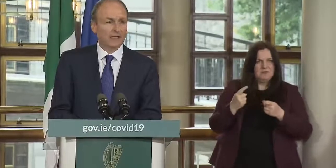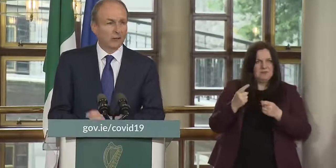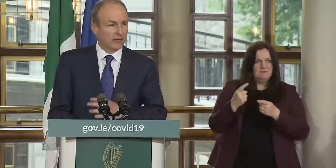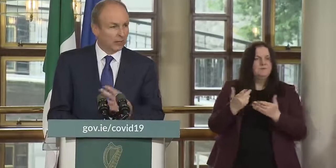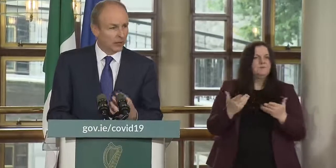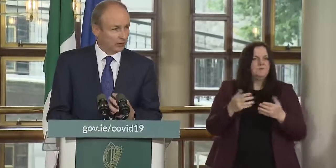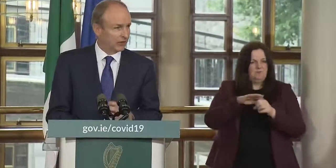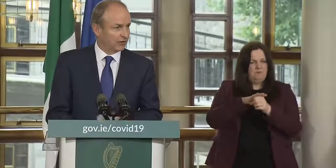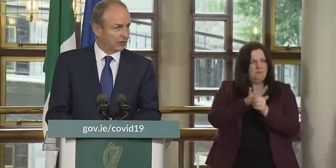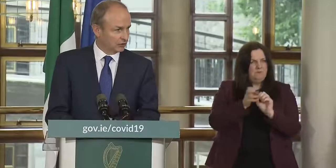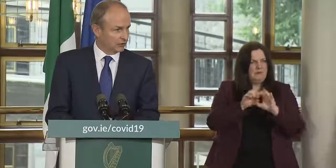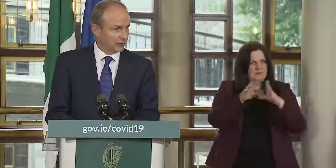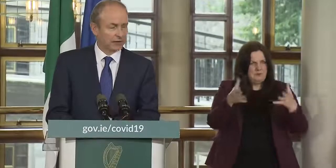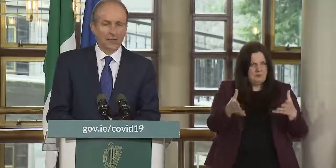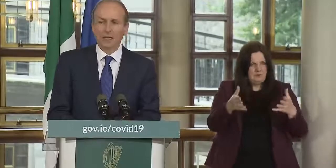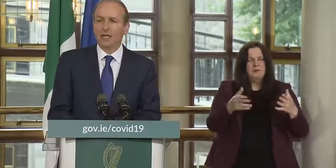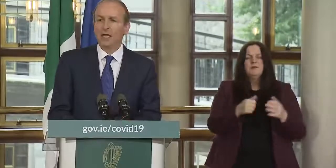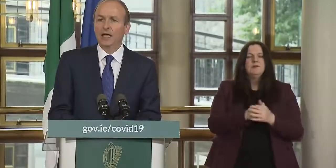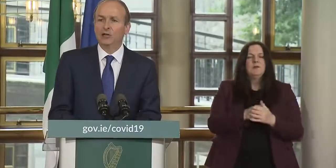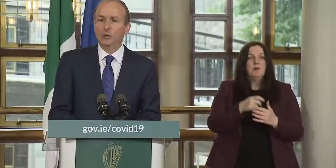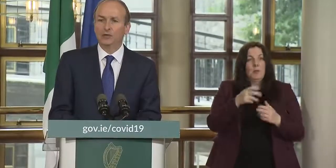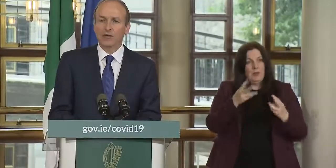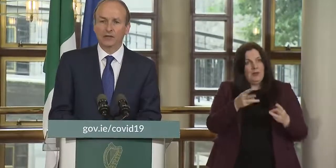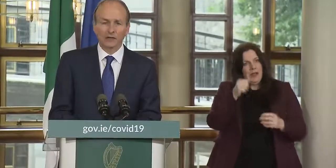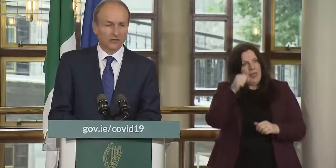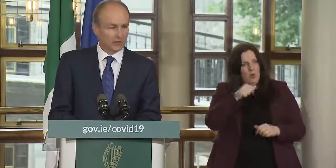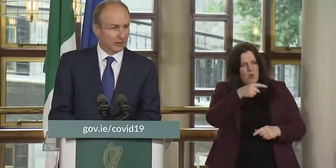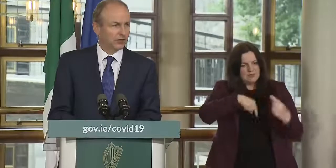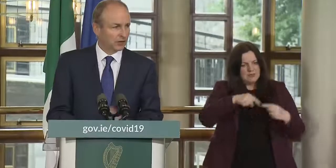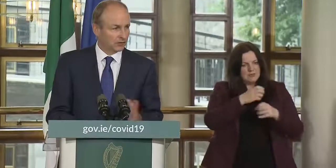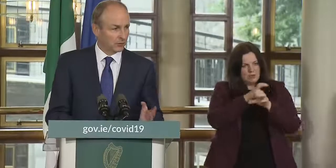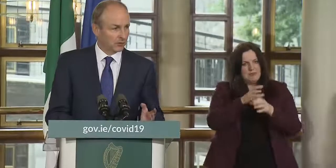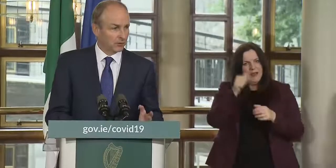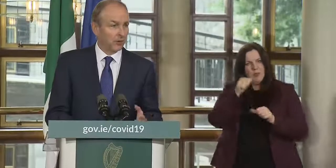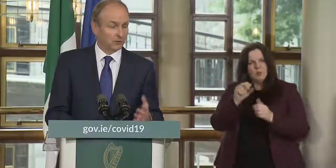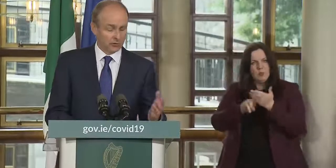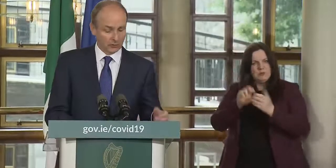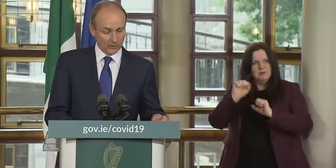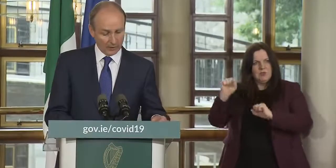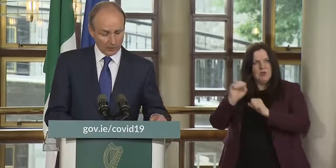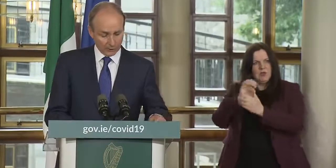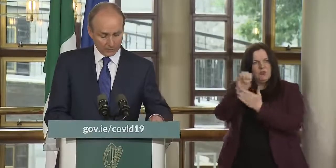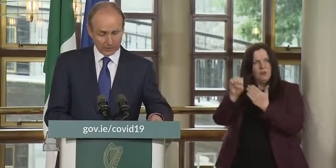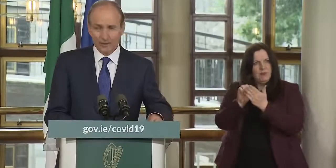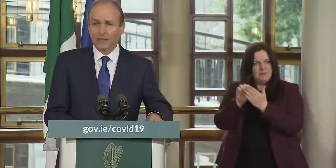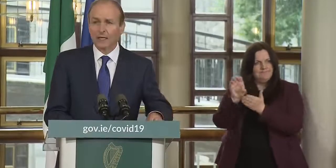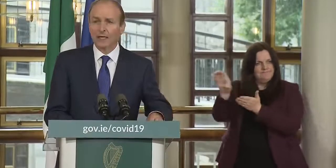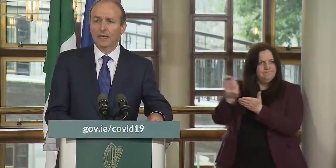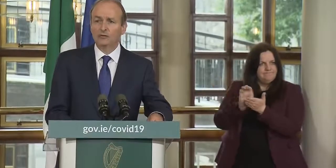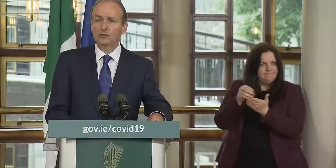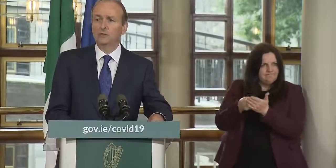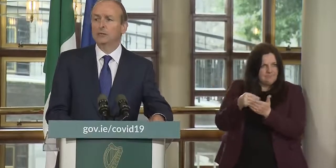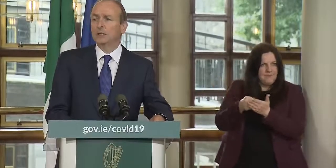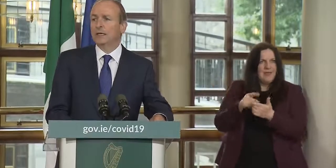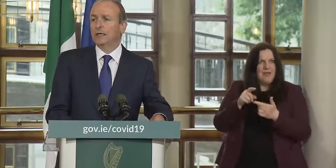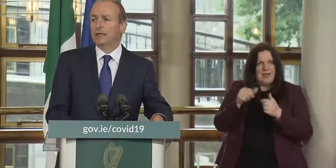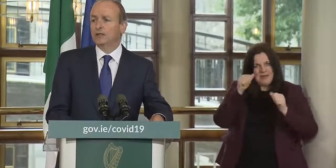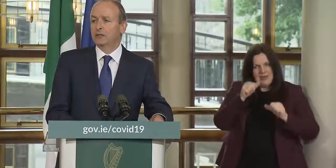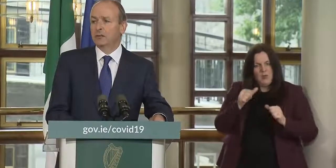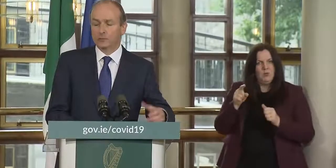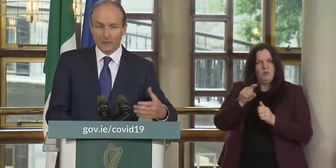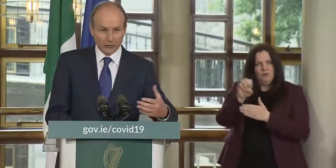that will enable us as a country to avail of these schemes and to contribute to them and also to enable europe to